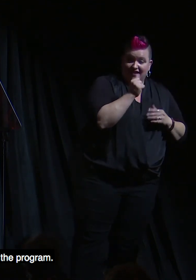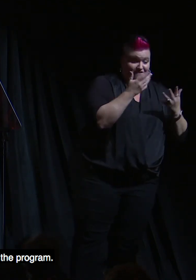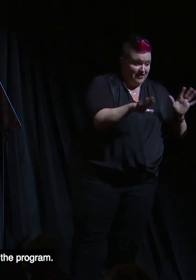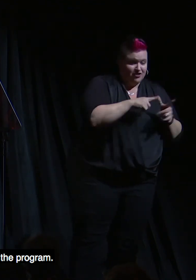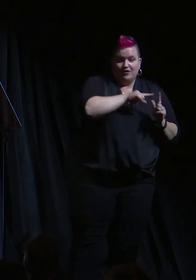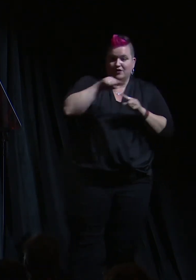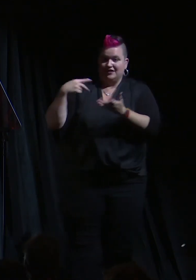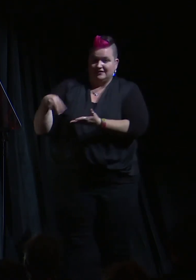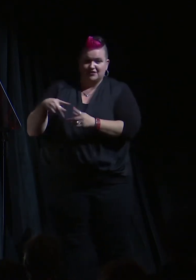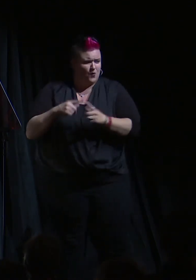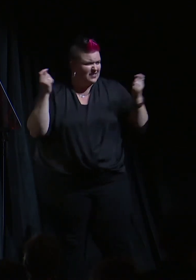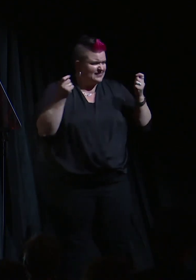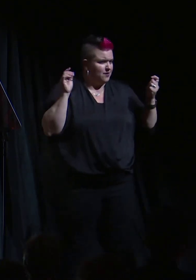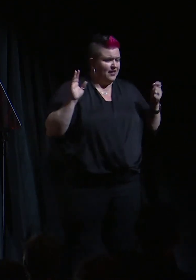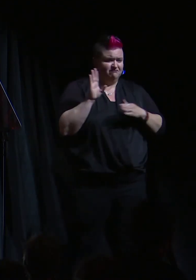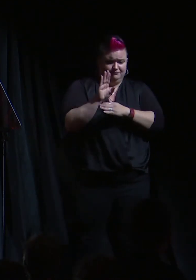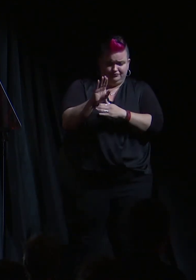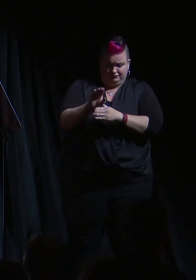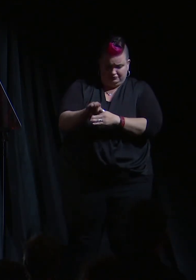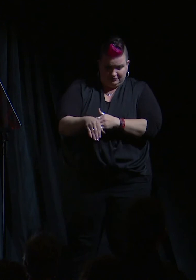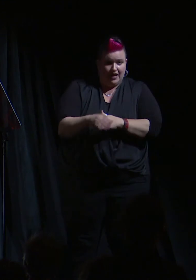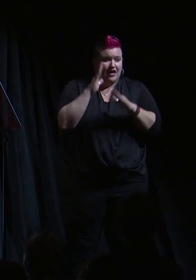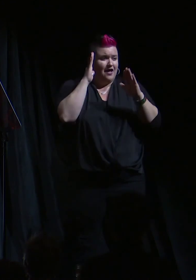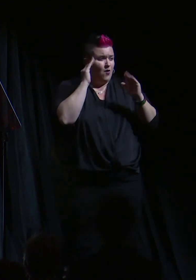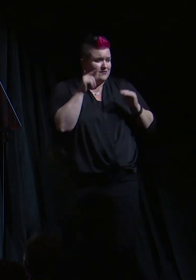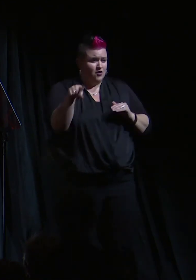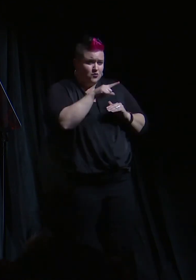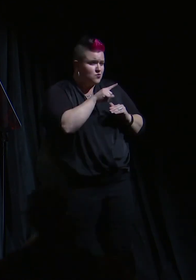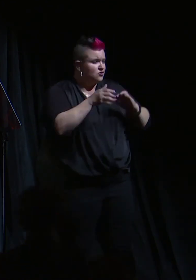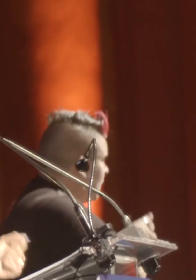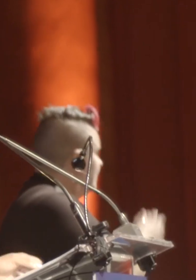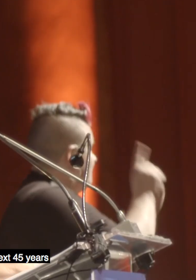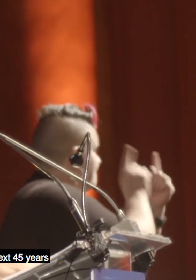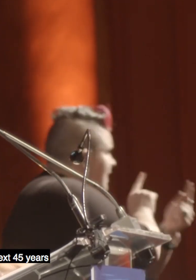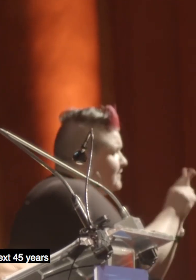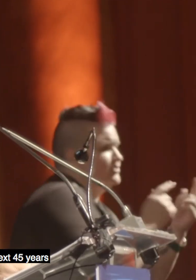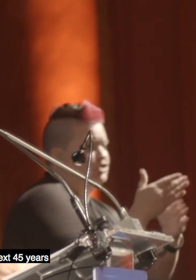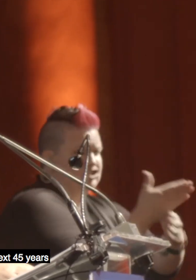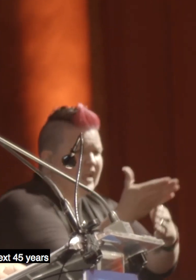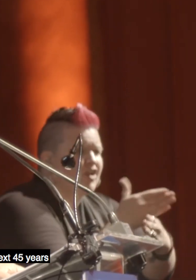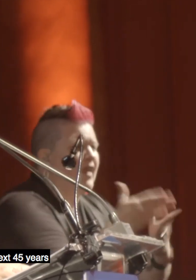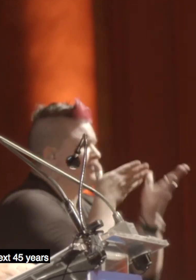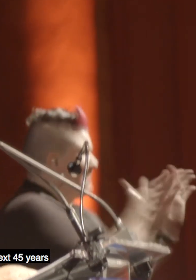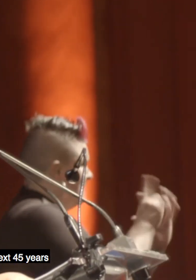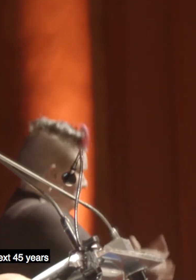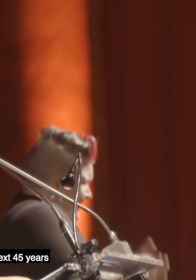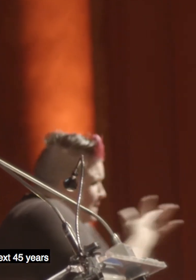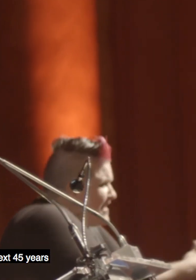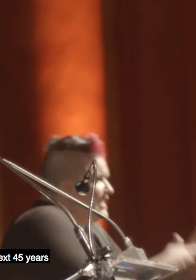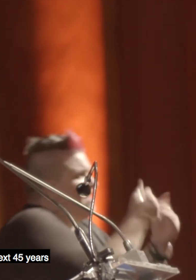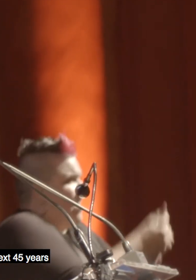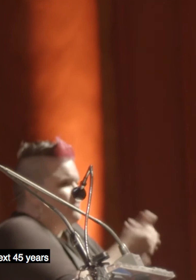through the program. And I ask you to join us, meet somebody, share with us, and let this be the beginning